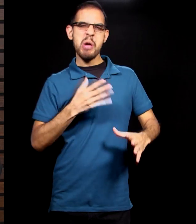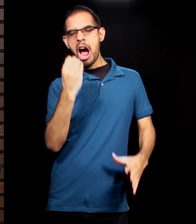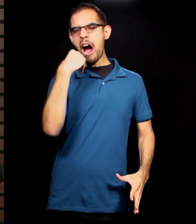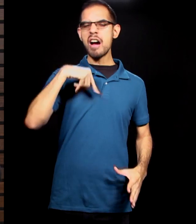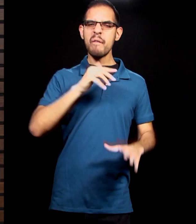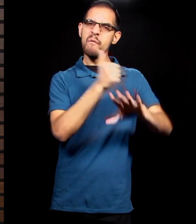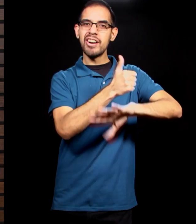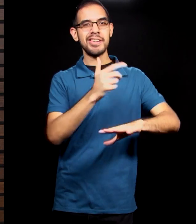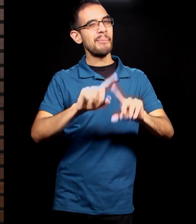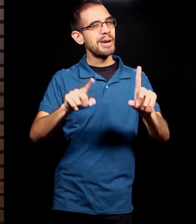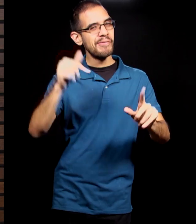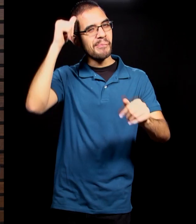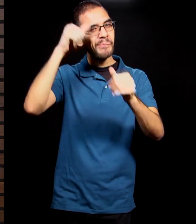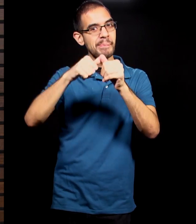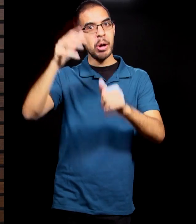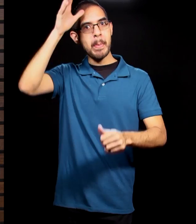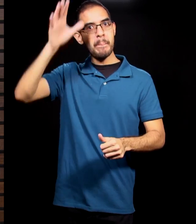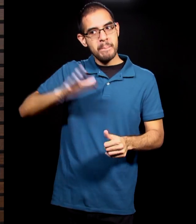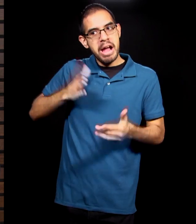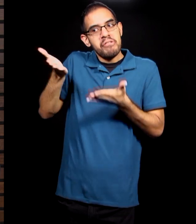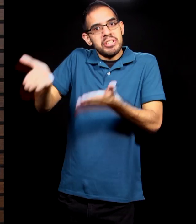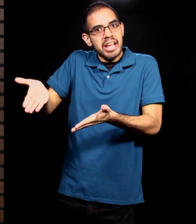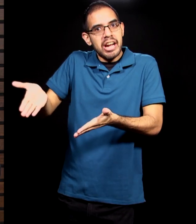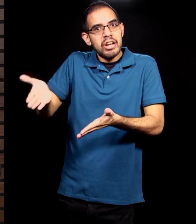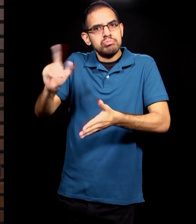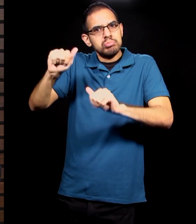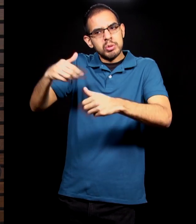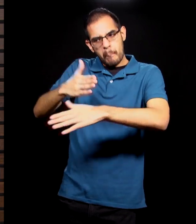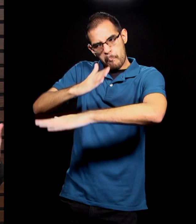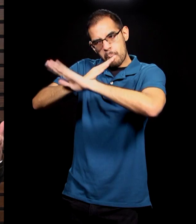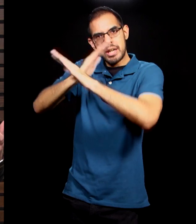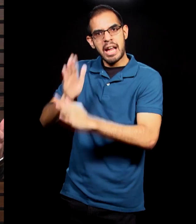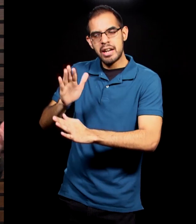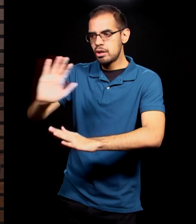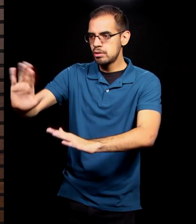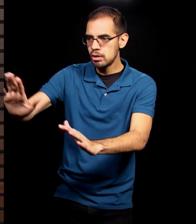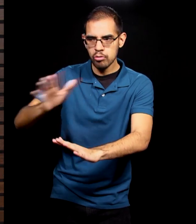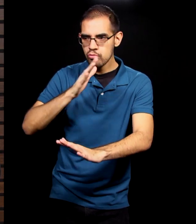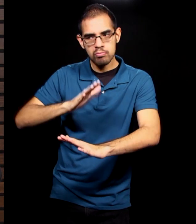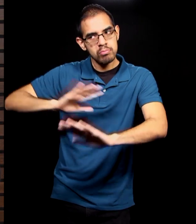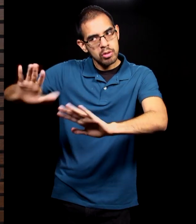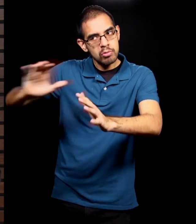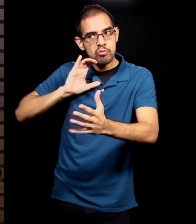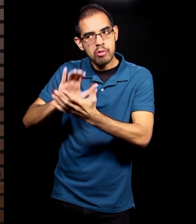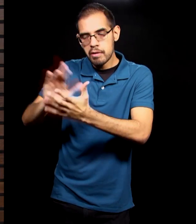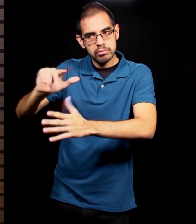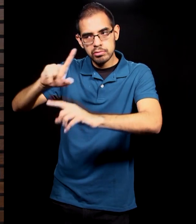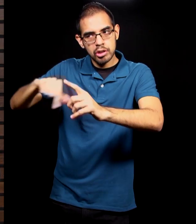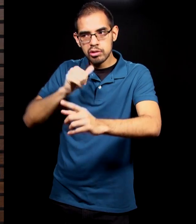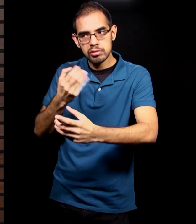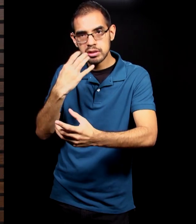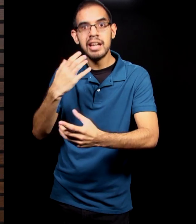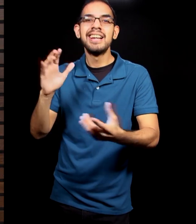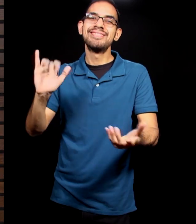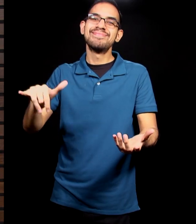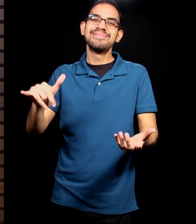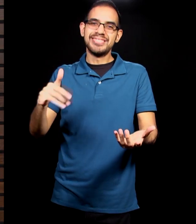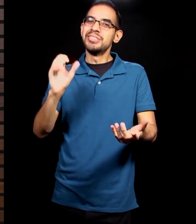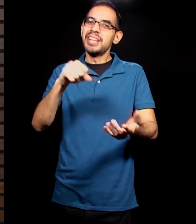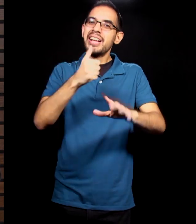protector. And so people say, well, some men say, well, he wasn't around. No, of course he was, because she ate the fruit, and then she handed it to him. So unless she had